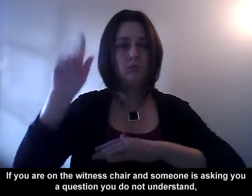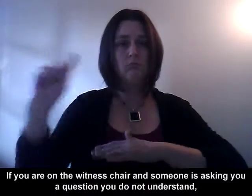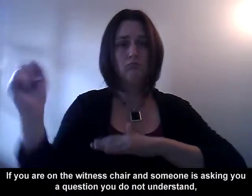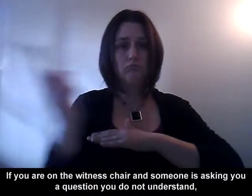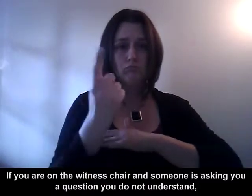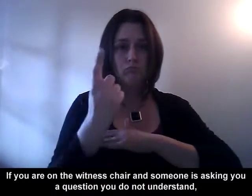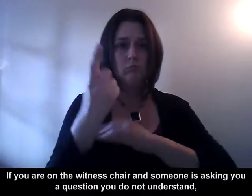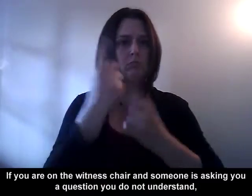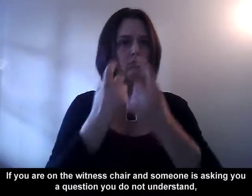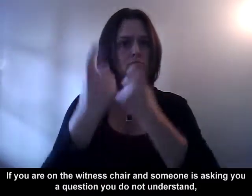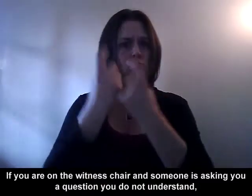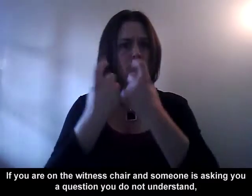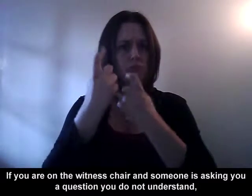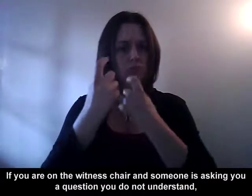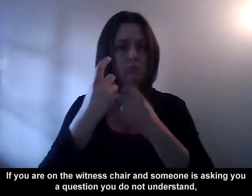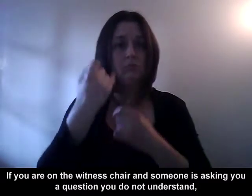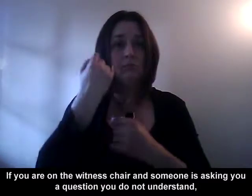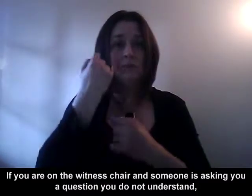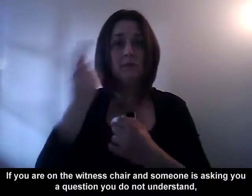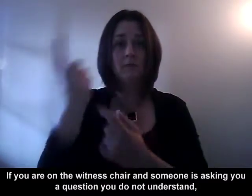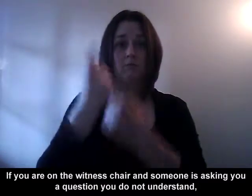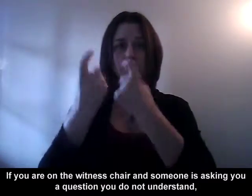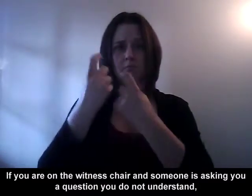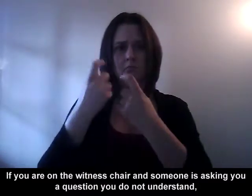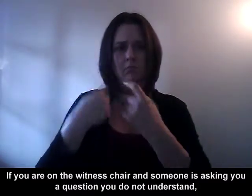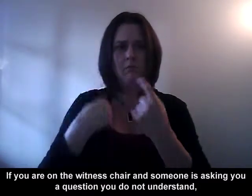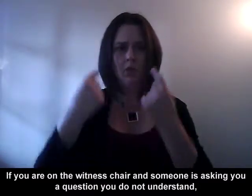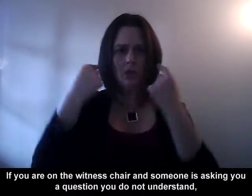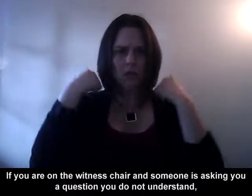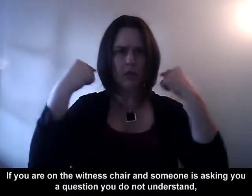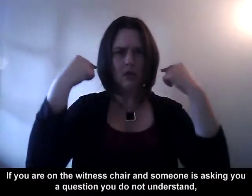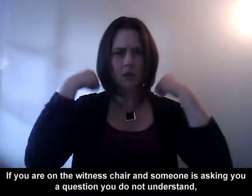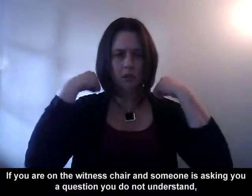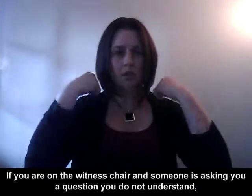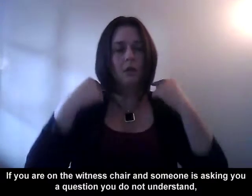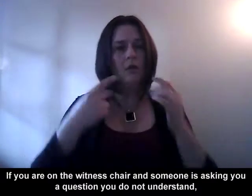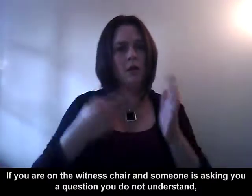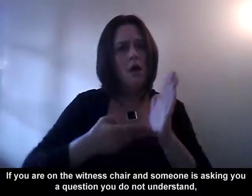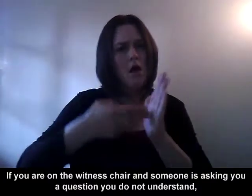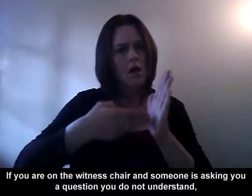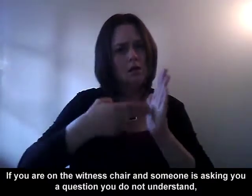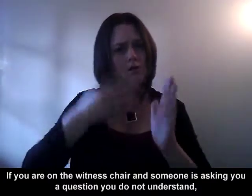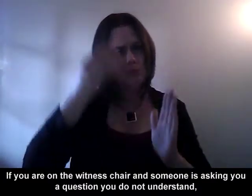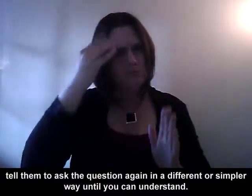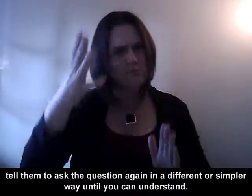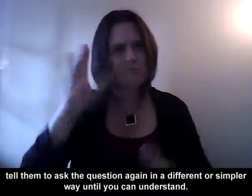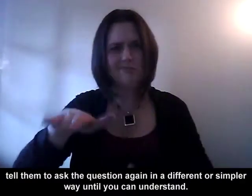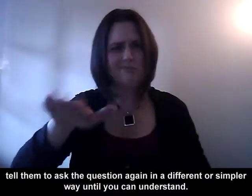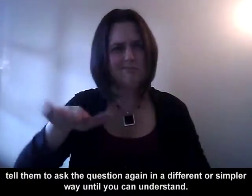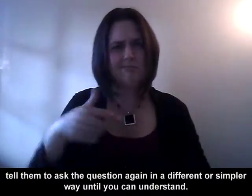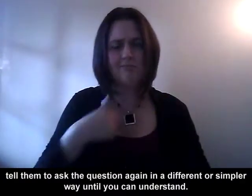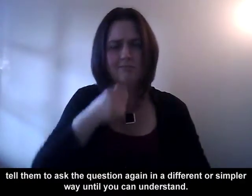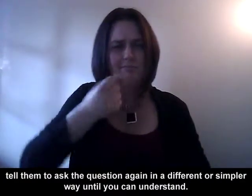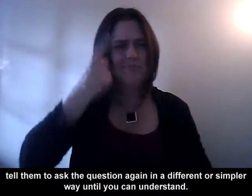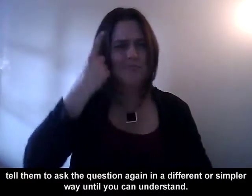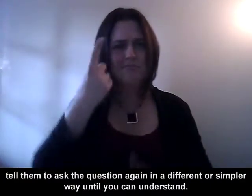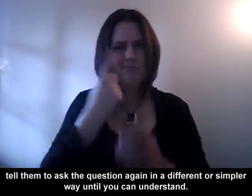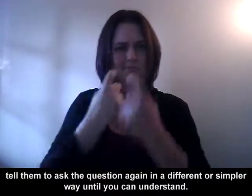If you are on the witness chair and someone is asking you a question you do not understand, tell them to ask the question